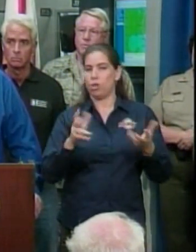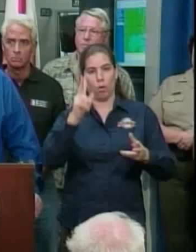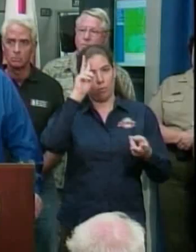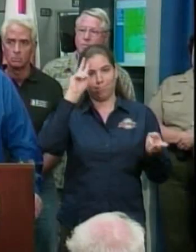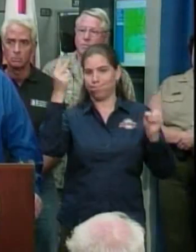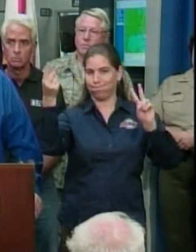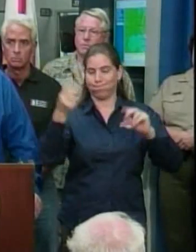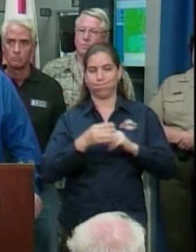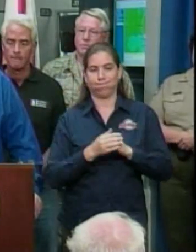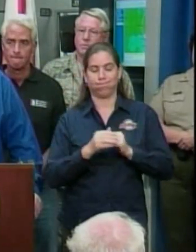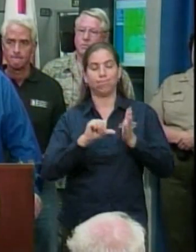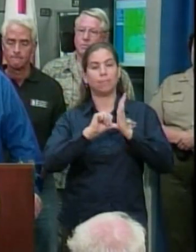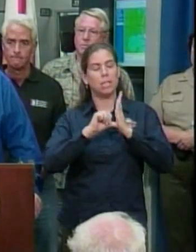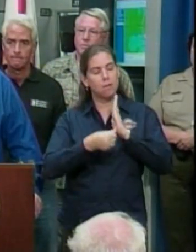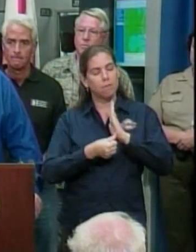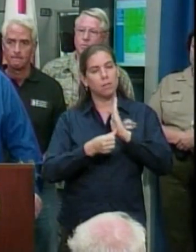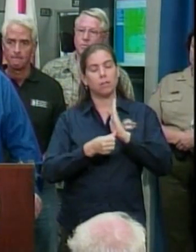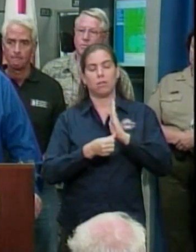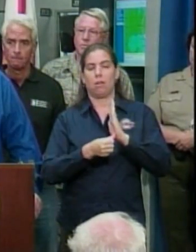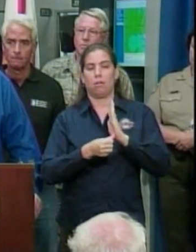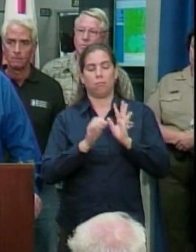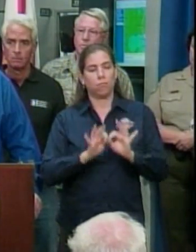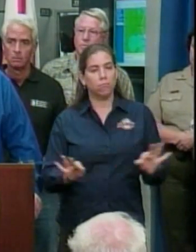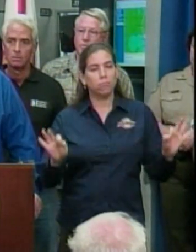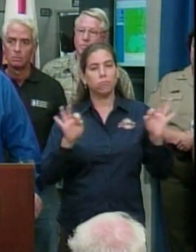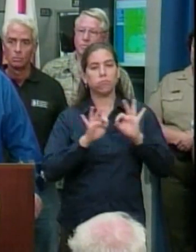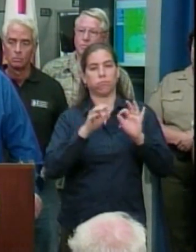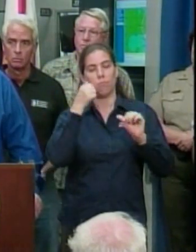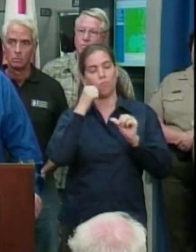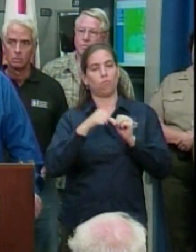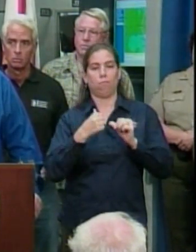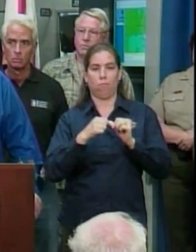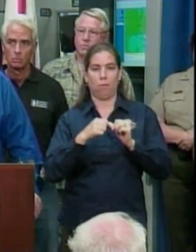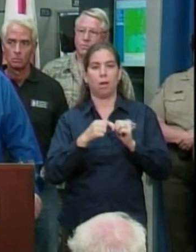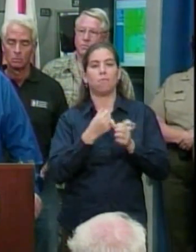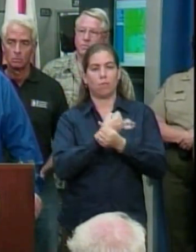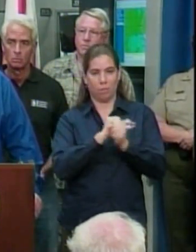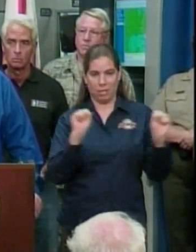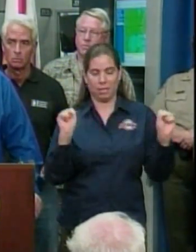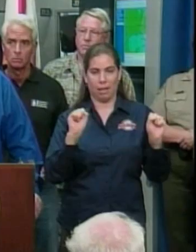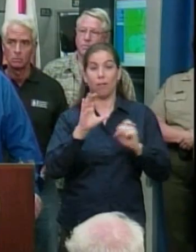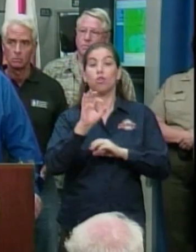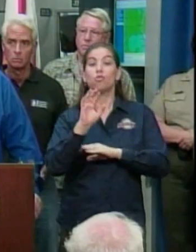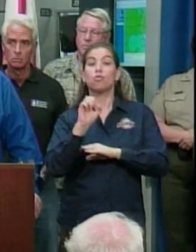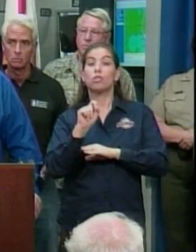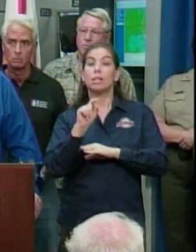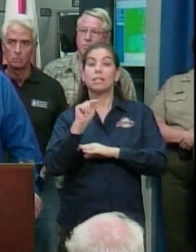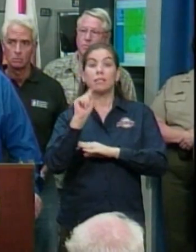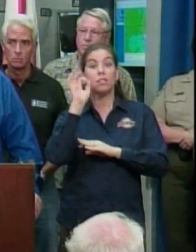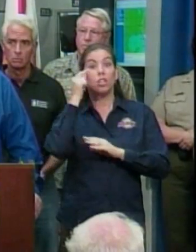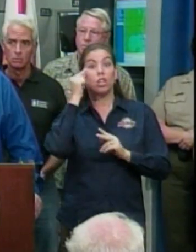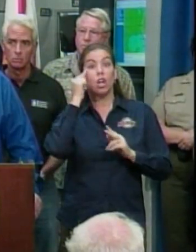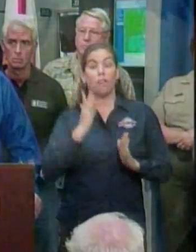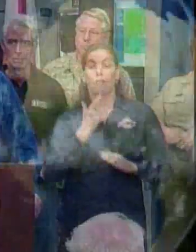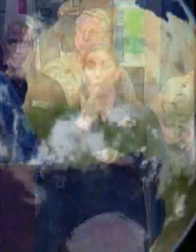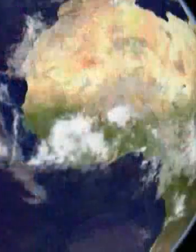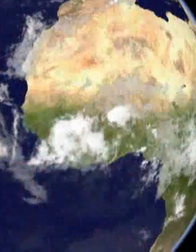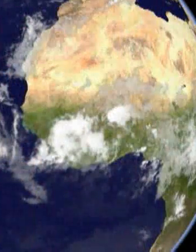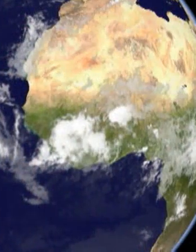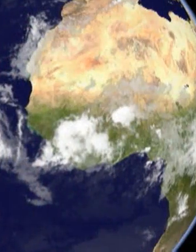strongly enough that we need people to, as Governor Chris has told us before, be smart, be safe, be a survivor.